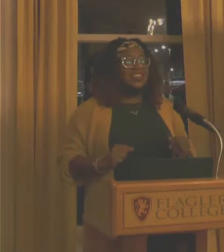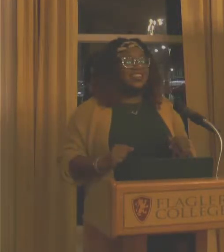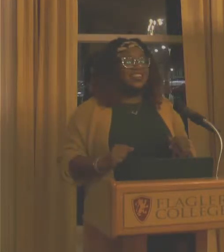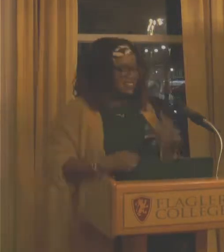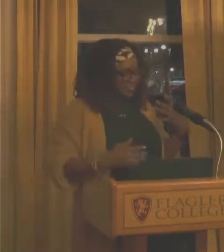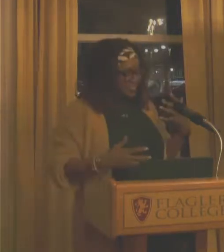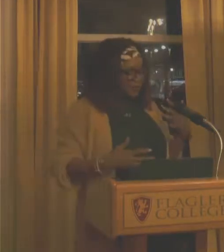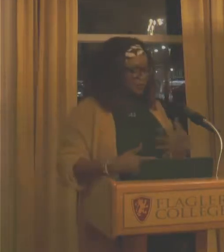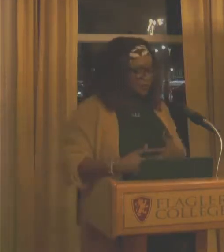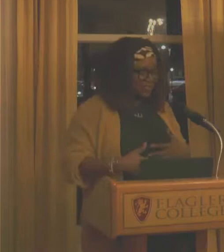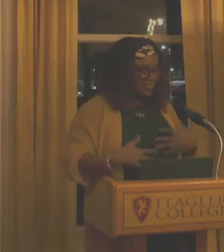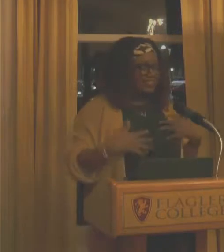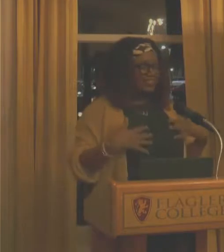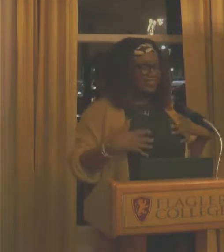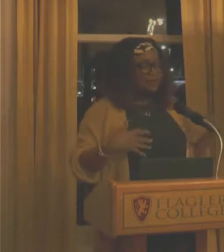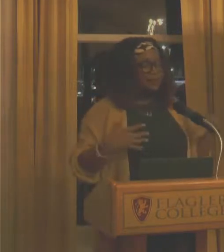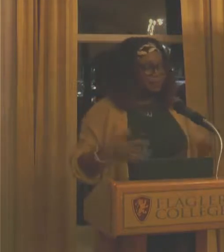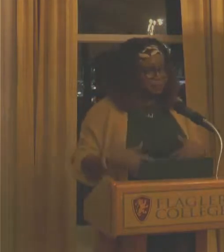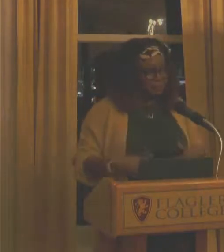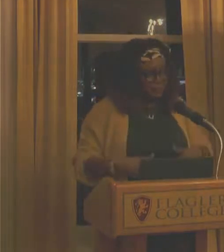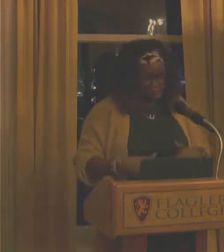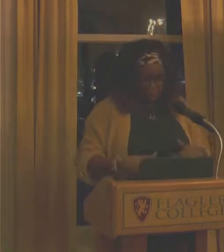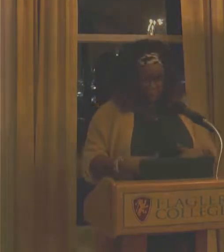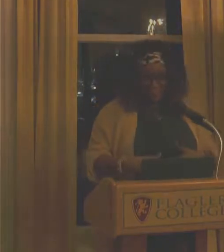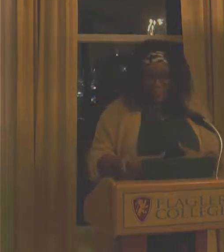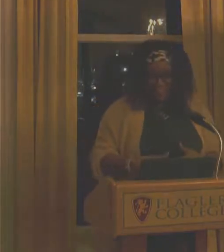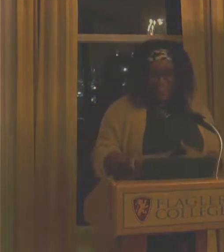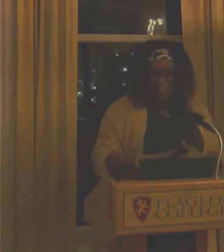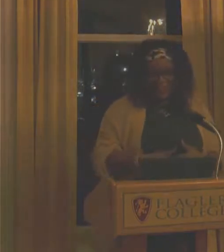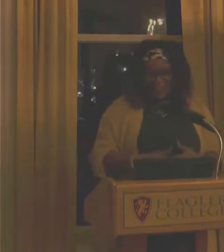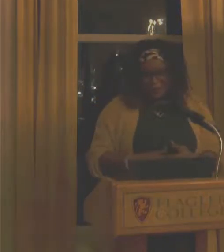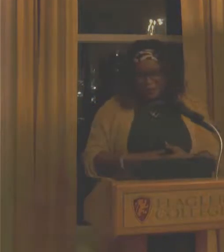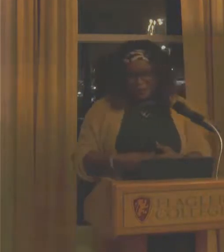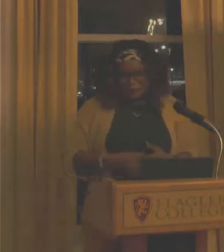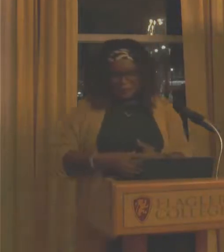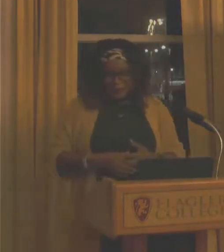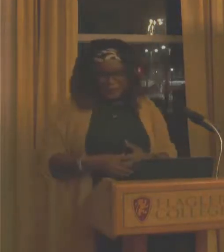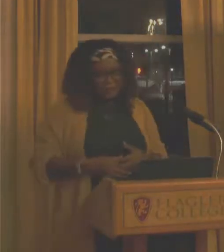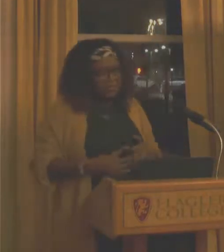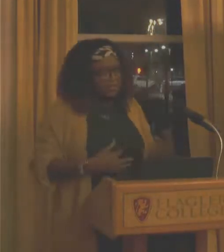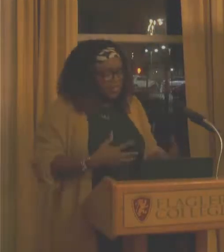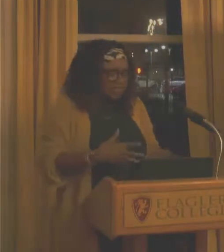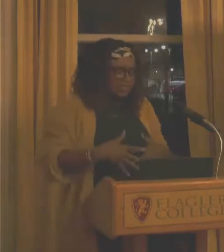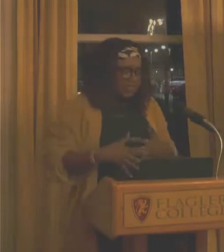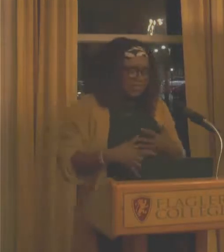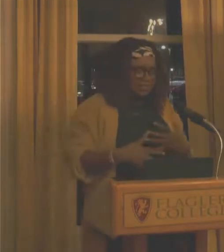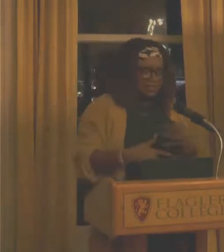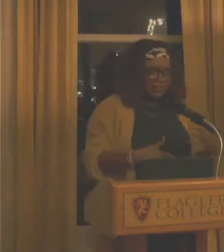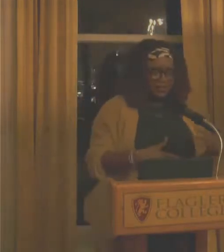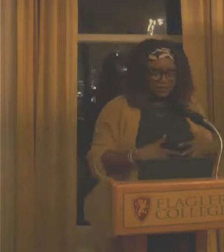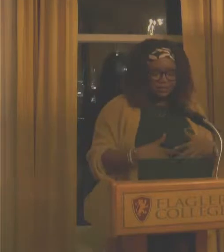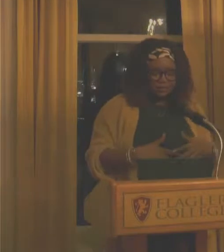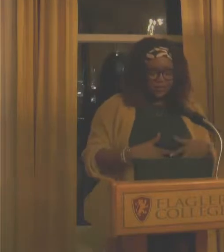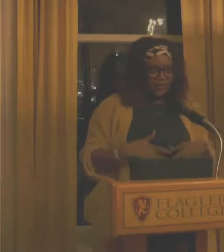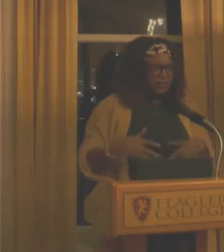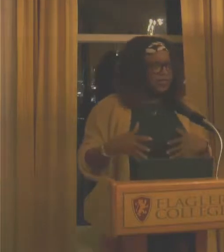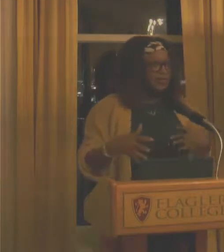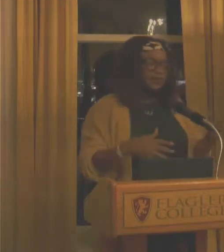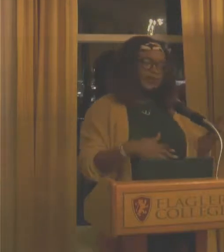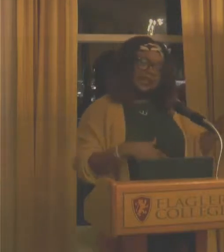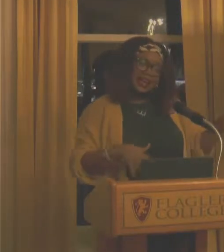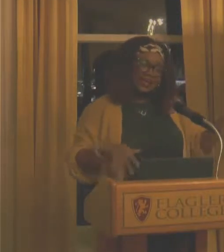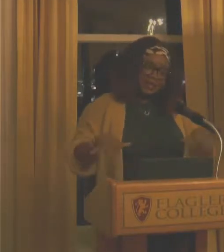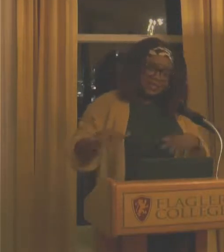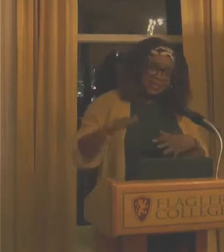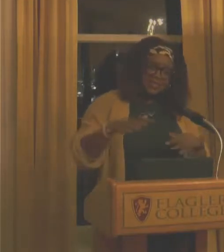you're a young artist, sometimes you gotta commit to work. Um, which was also like a great sort of community